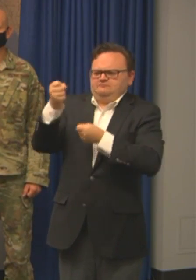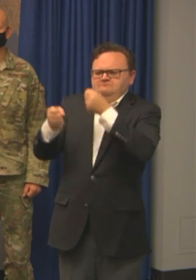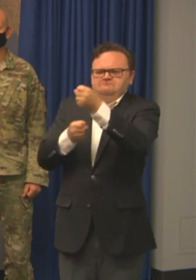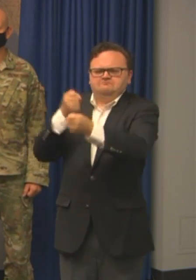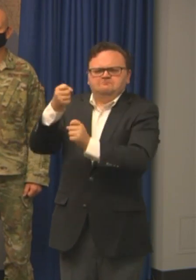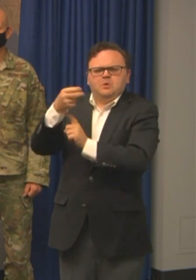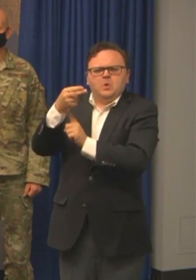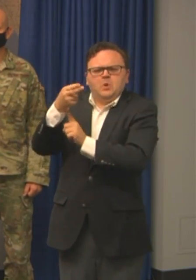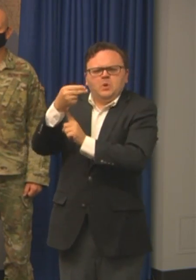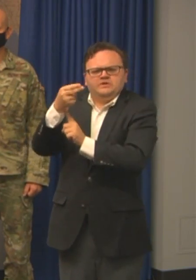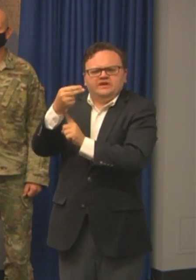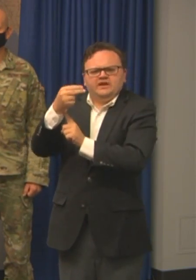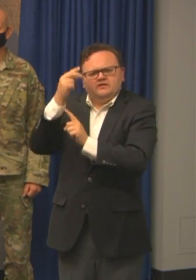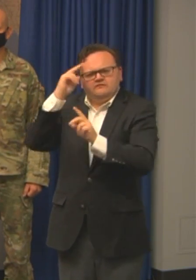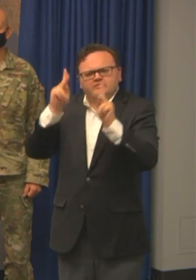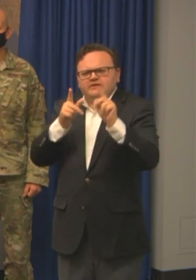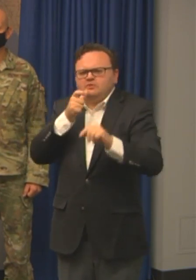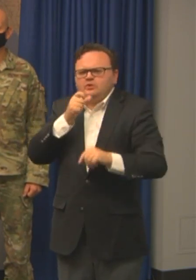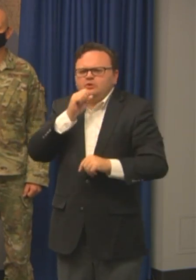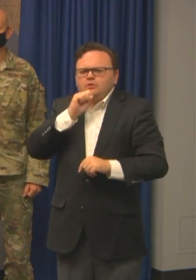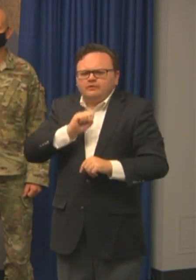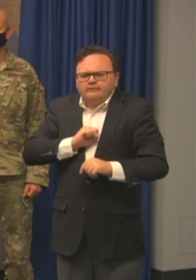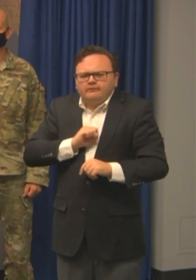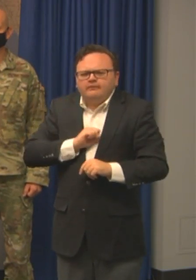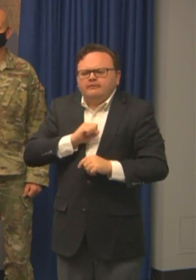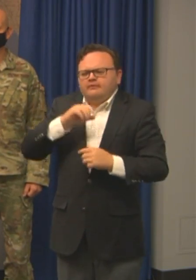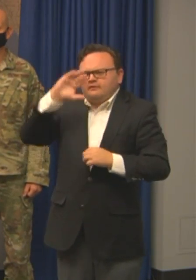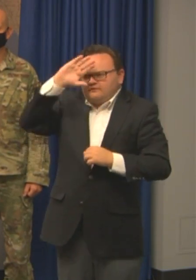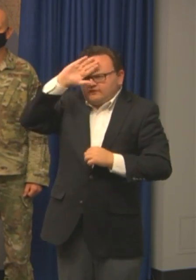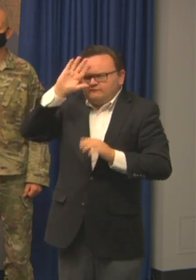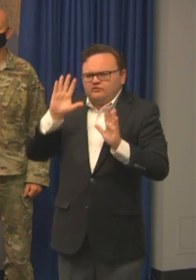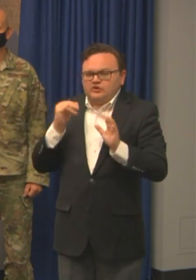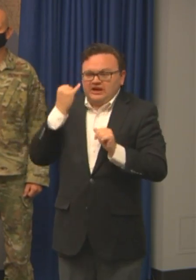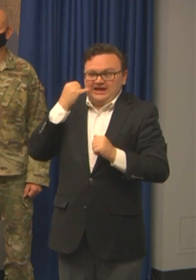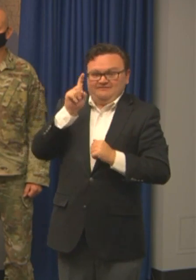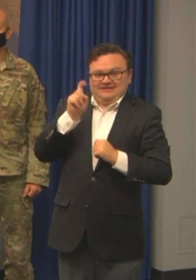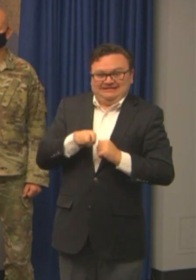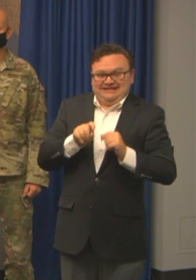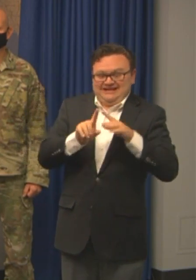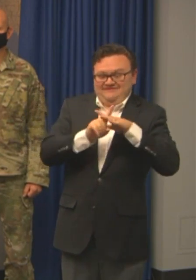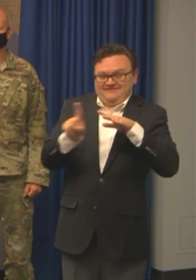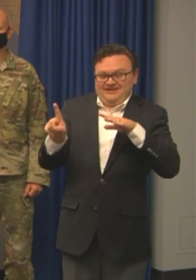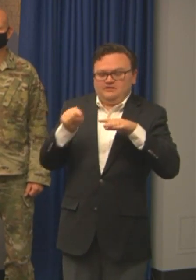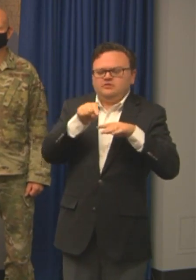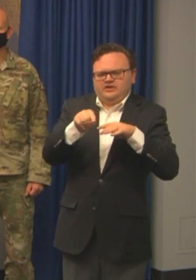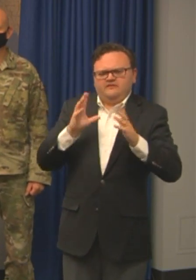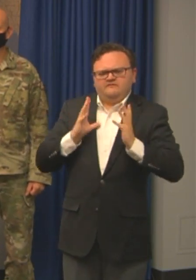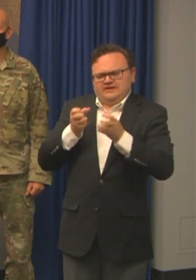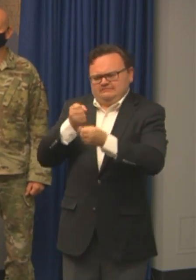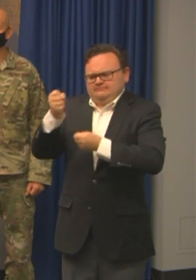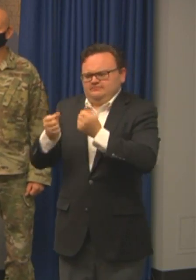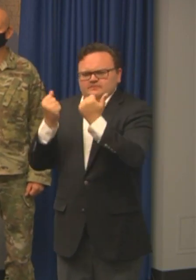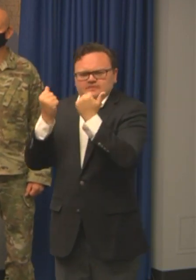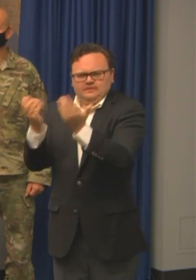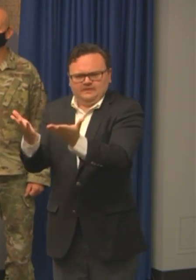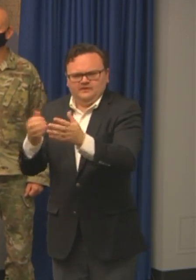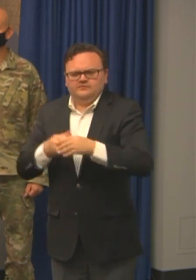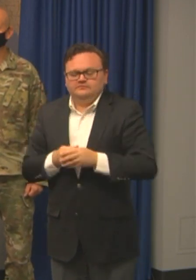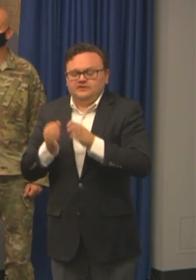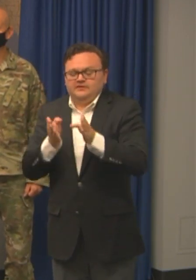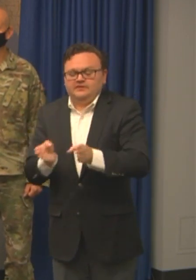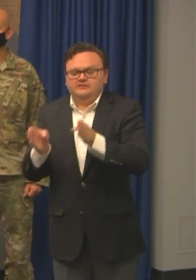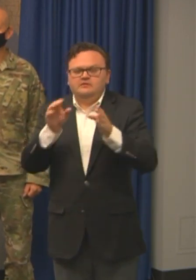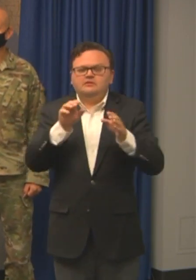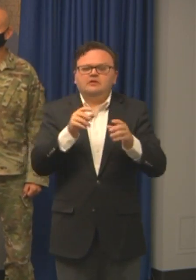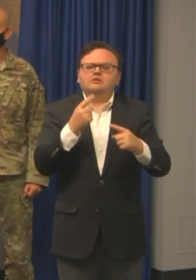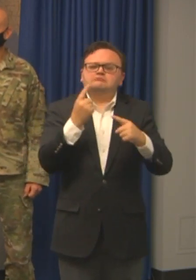the next over the next 12 to 24 hours, whether that will be. But that is an option. And then, of course, with with the PPE and other